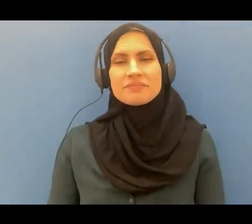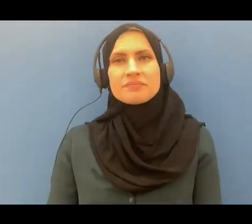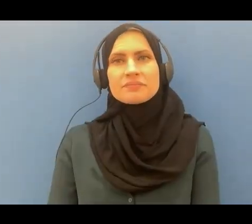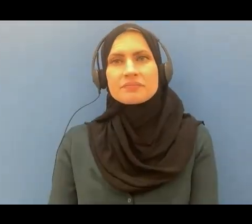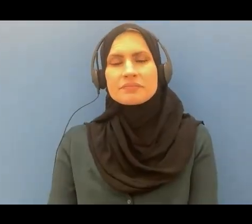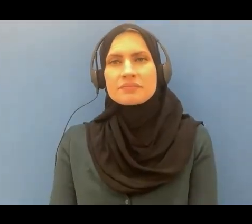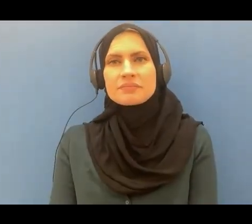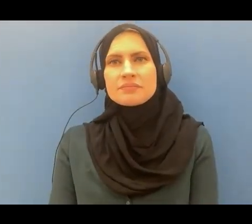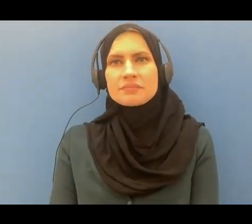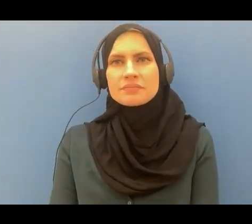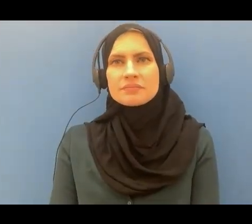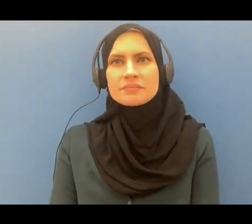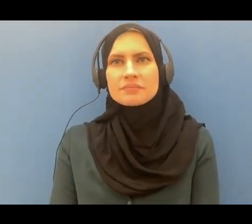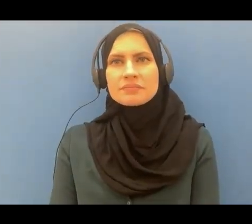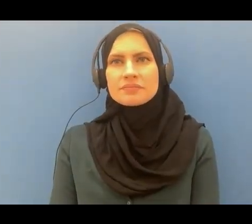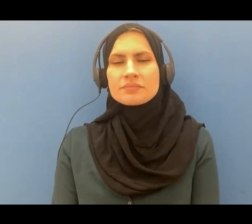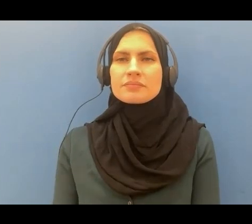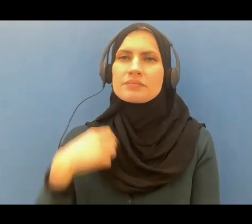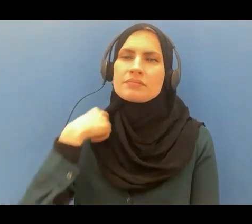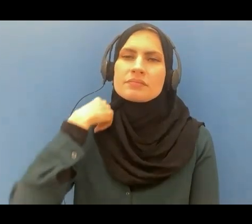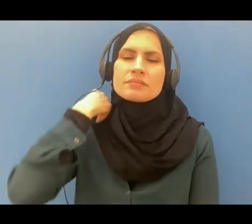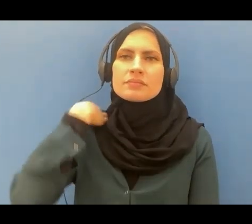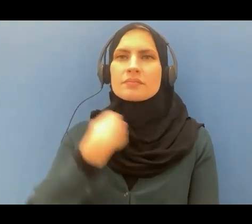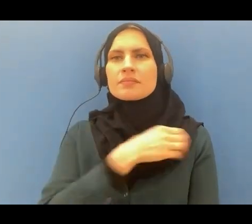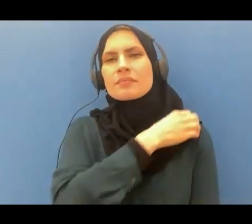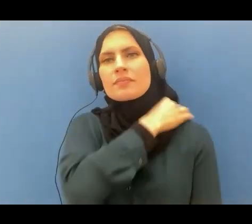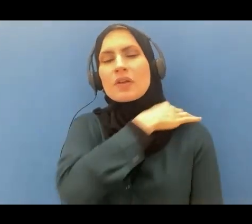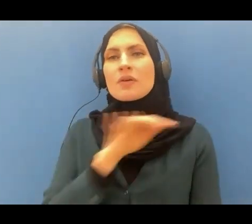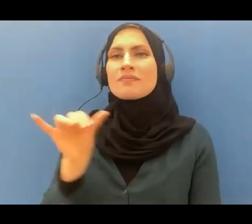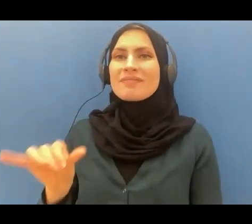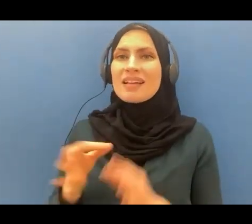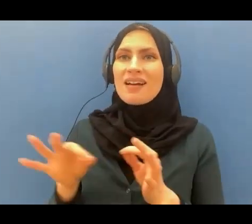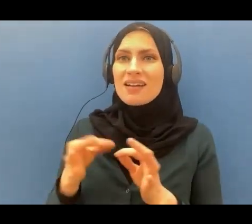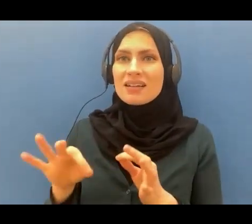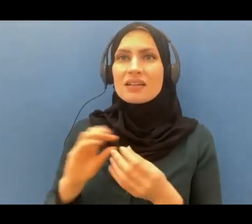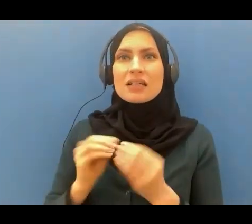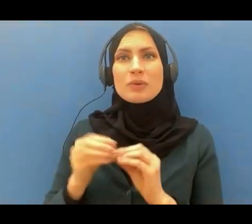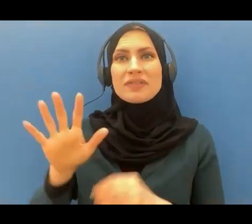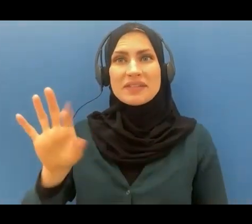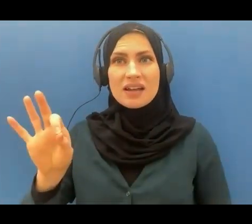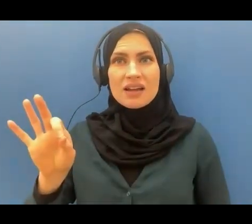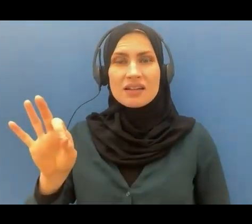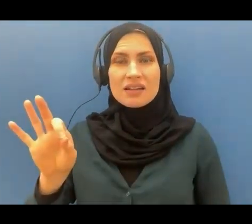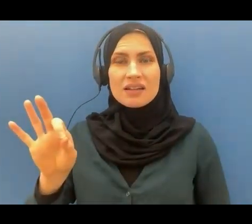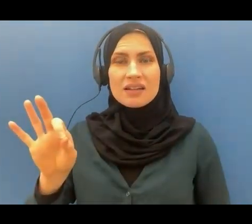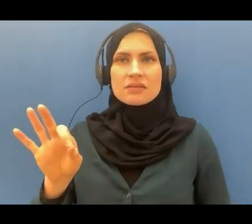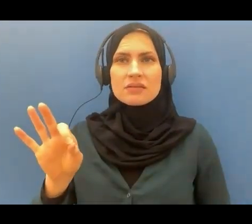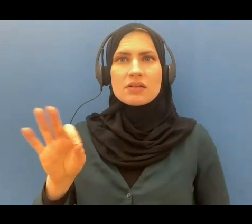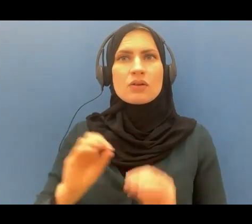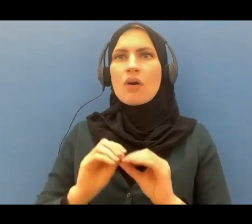so this ayah 59 obviously and clearly tells